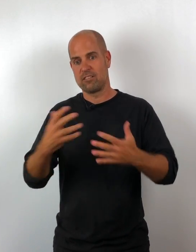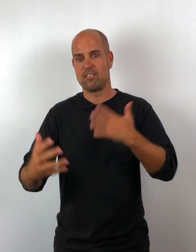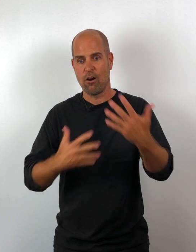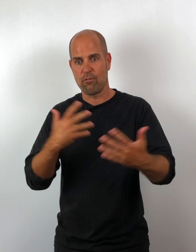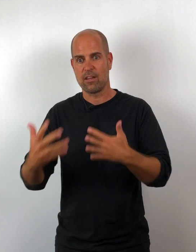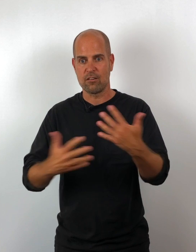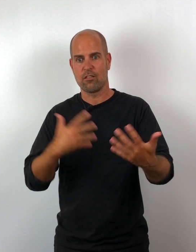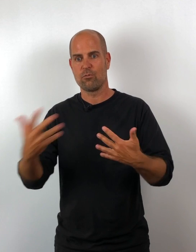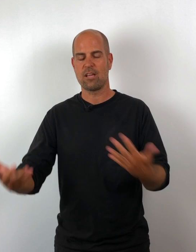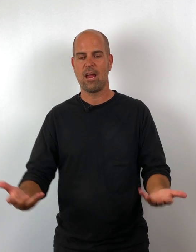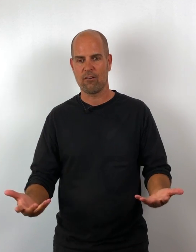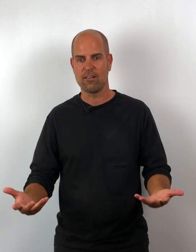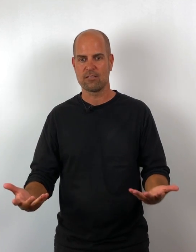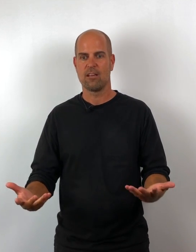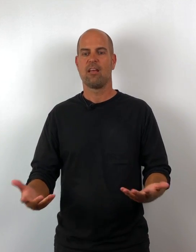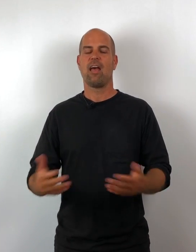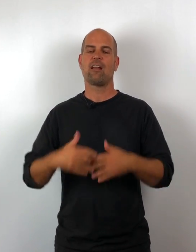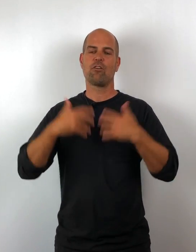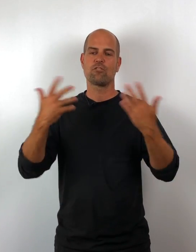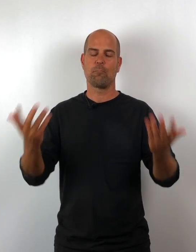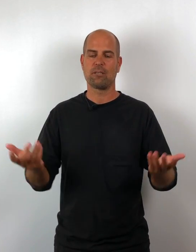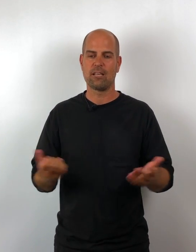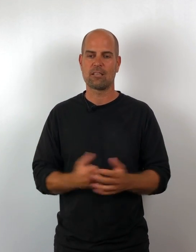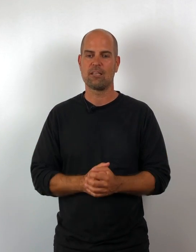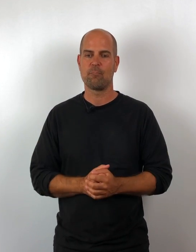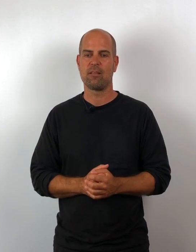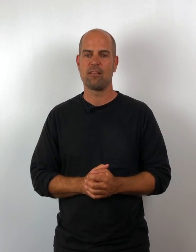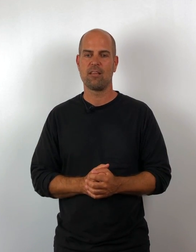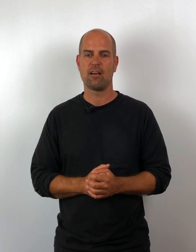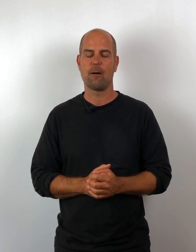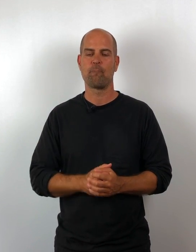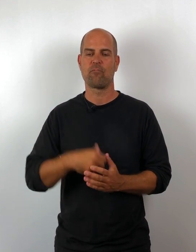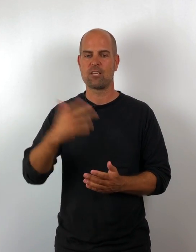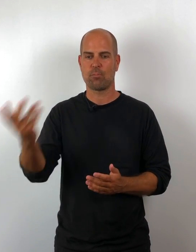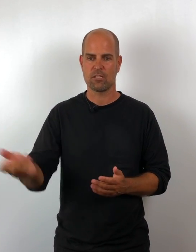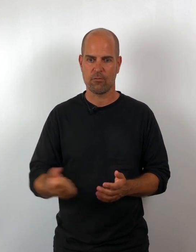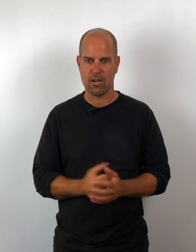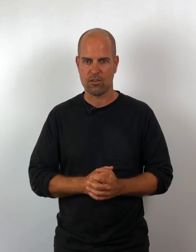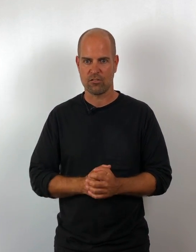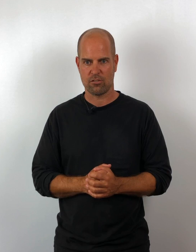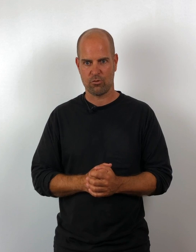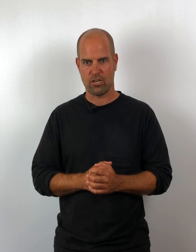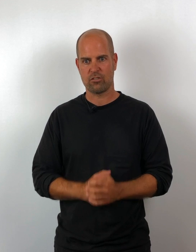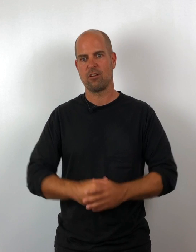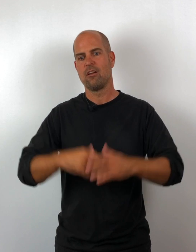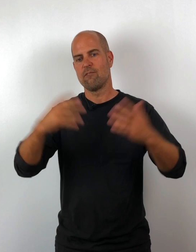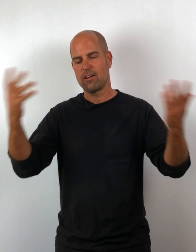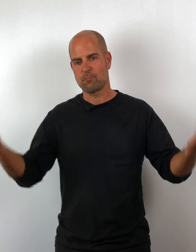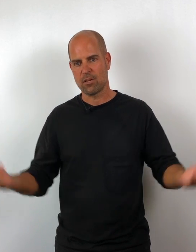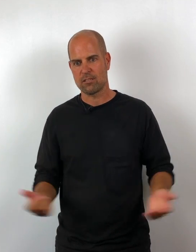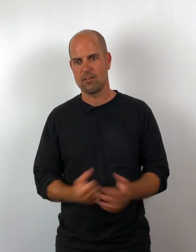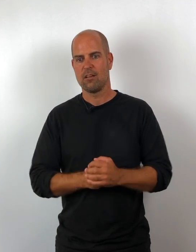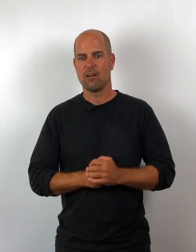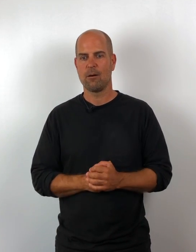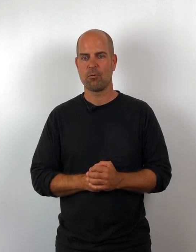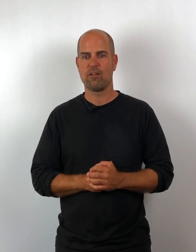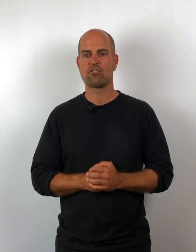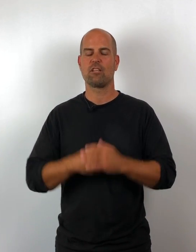delving into those areas. And I've also politically been the vice president of our national association, vice president, provincially